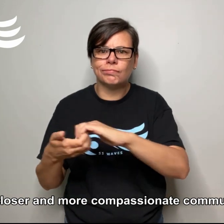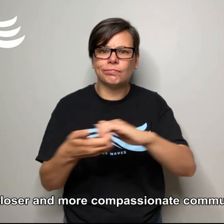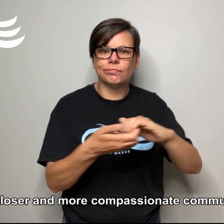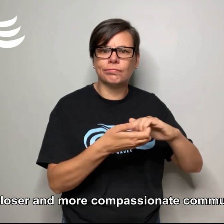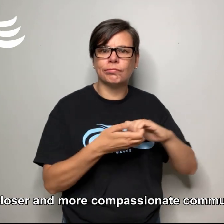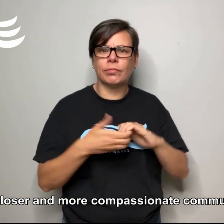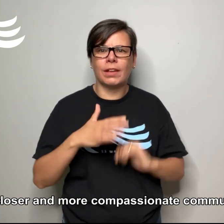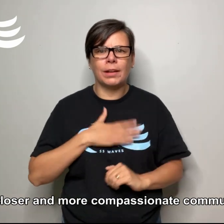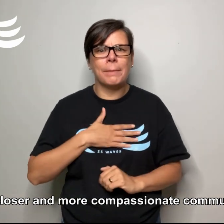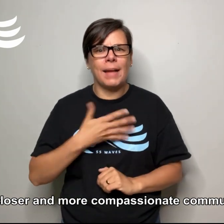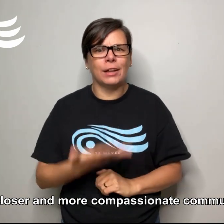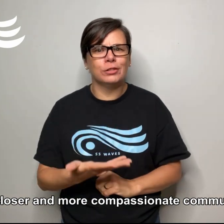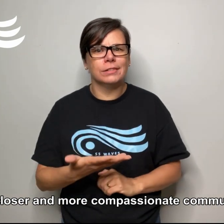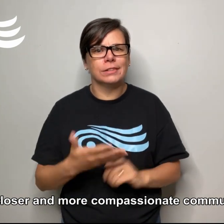more compassionate community.